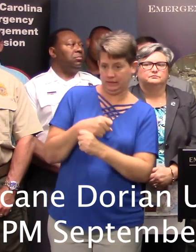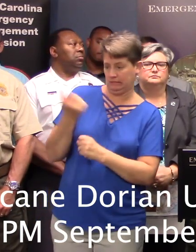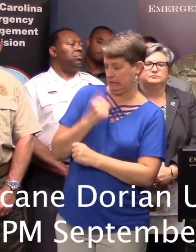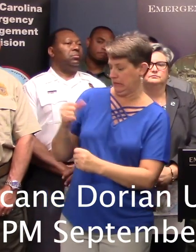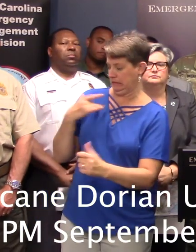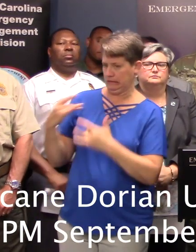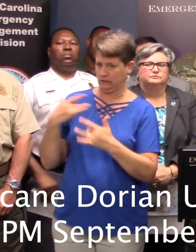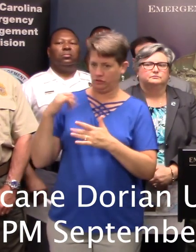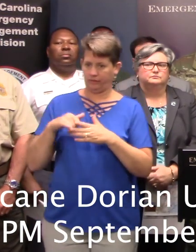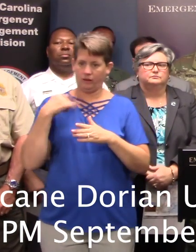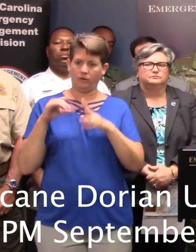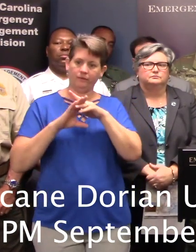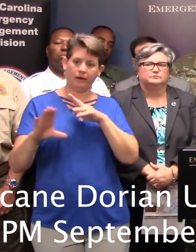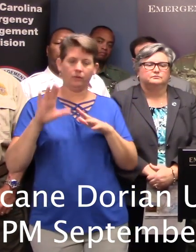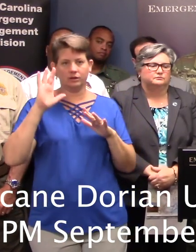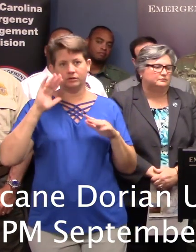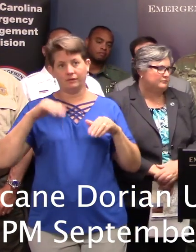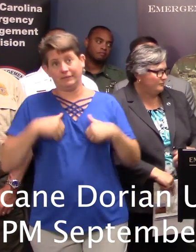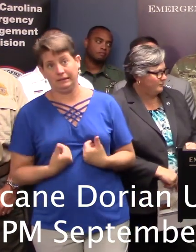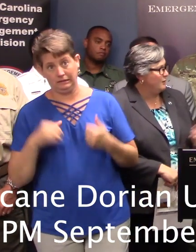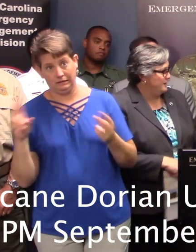that we're getting evacuee fatigued, essentially?